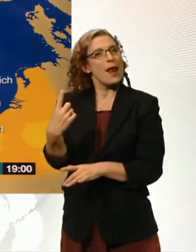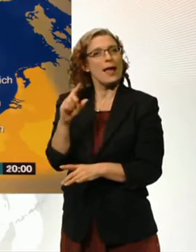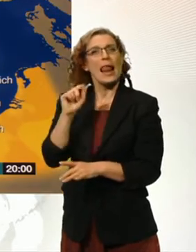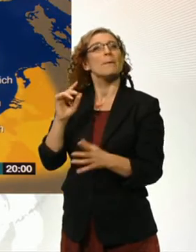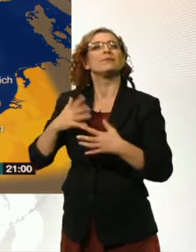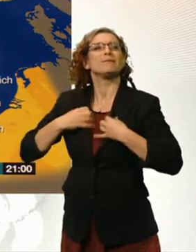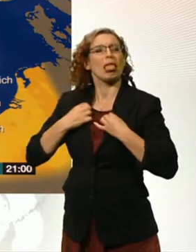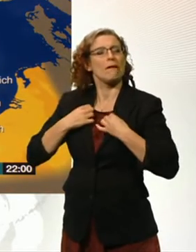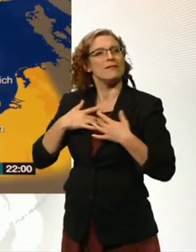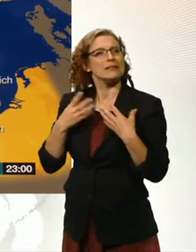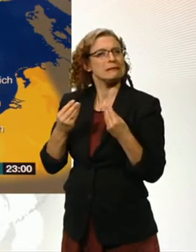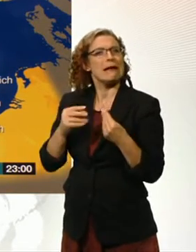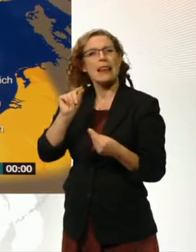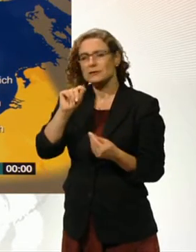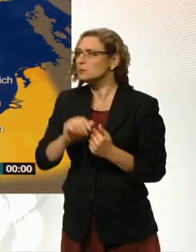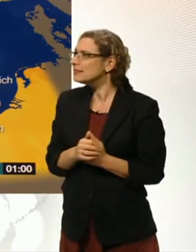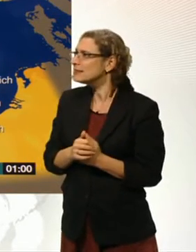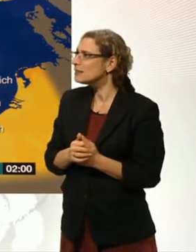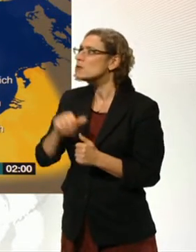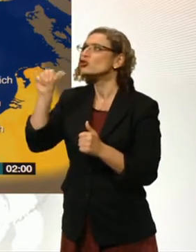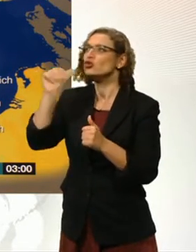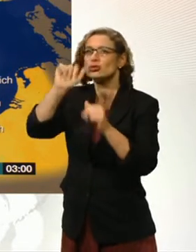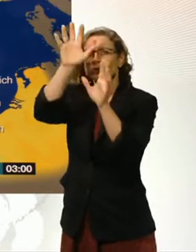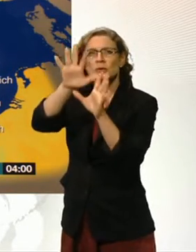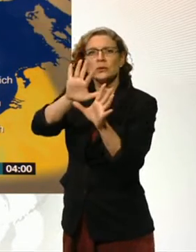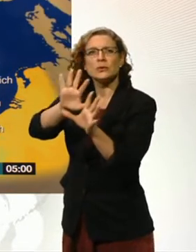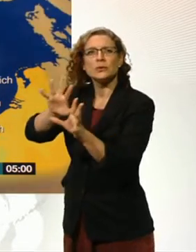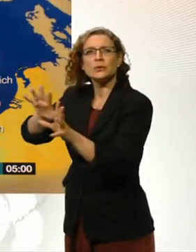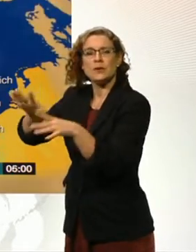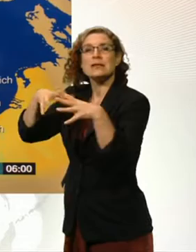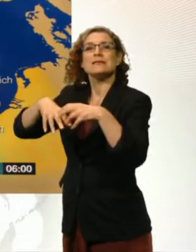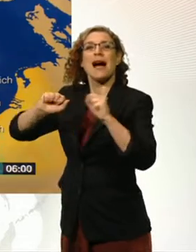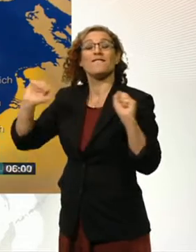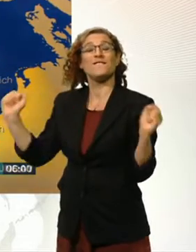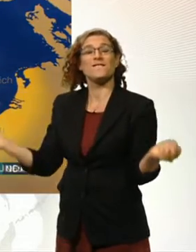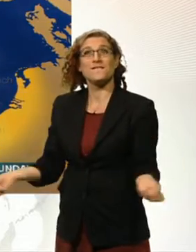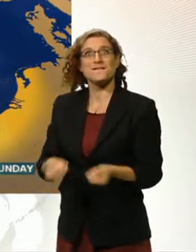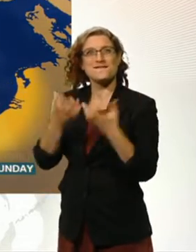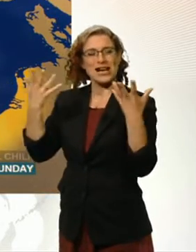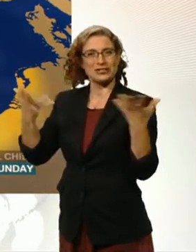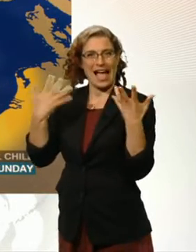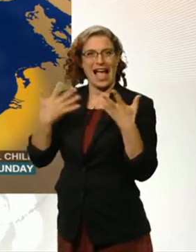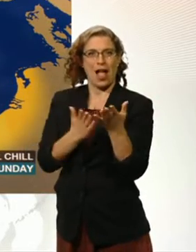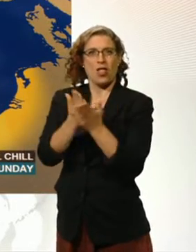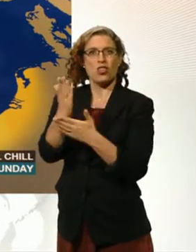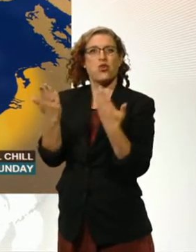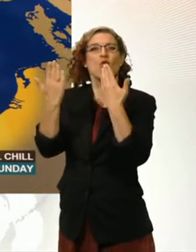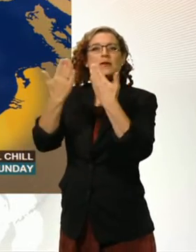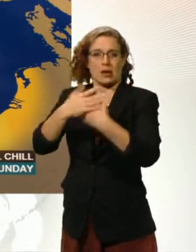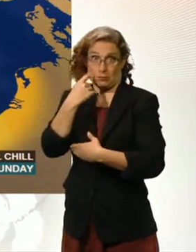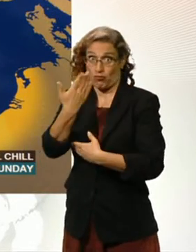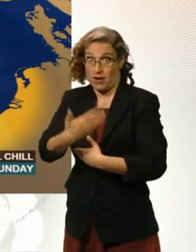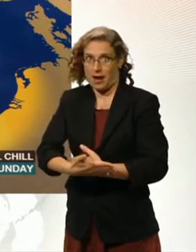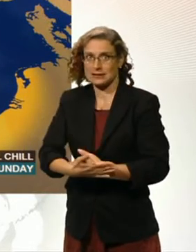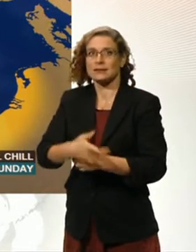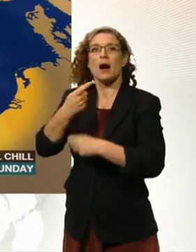little humid before that front really clears through and we start to introduce this fresher air. Through the night, temperatures will fall away.